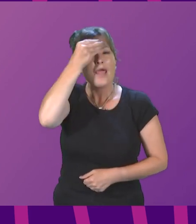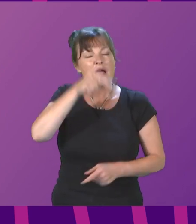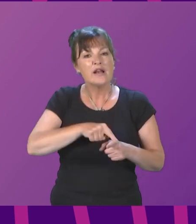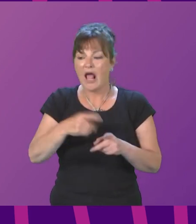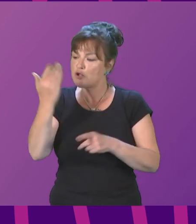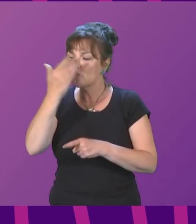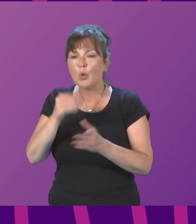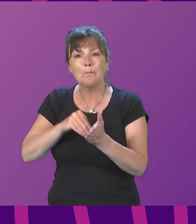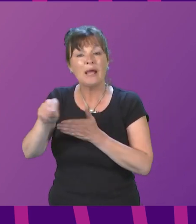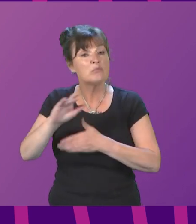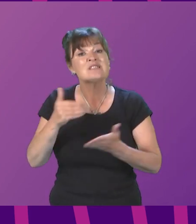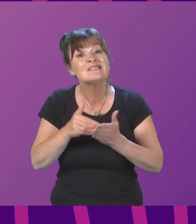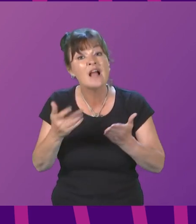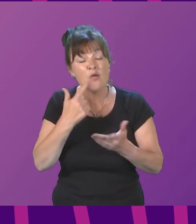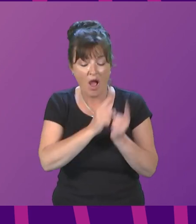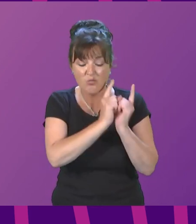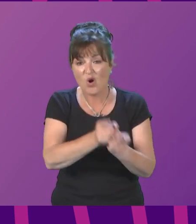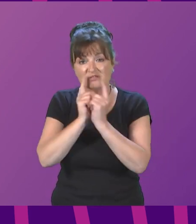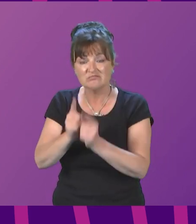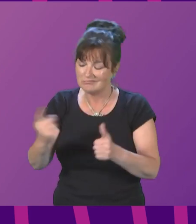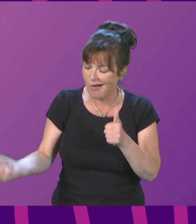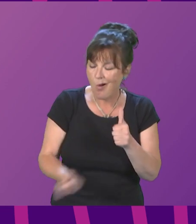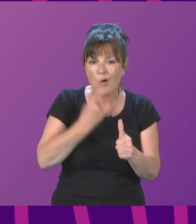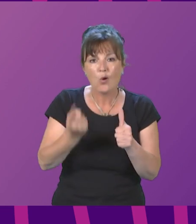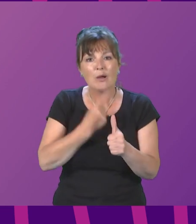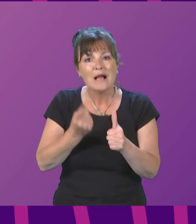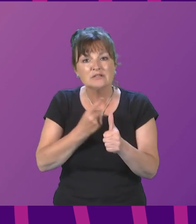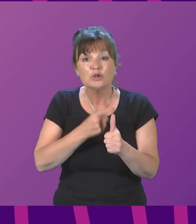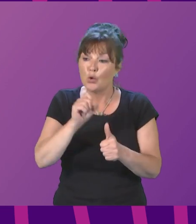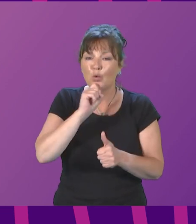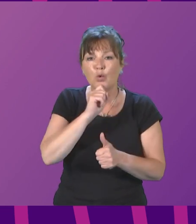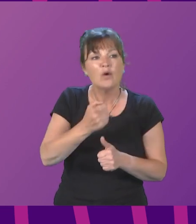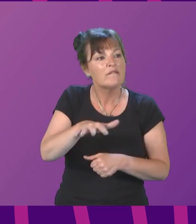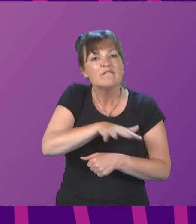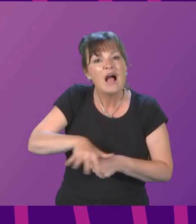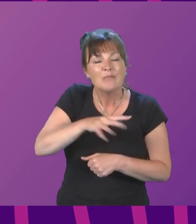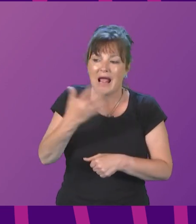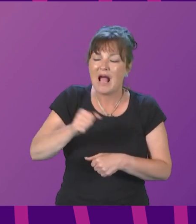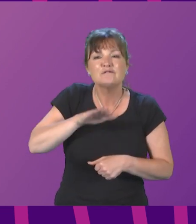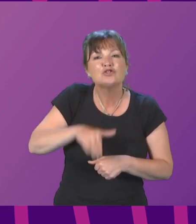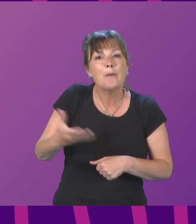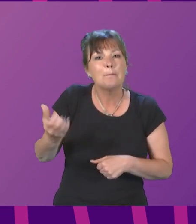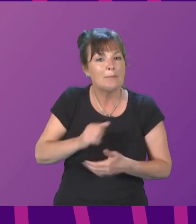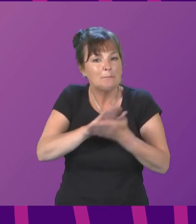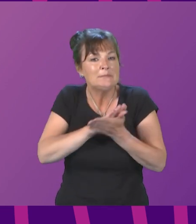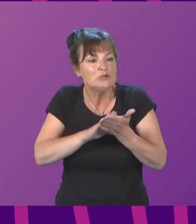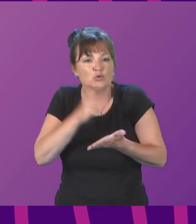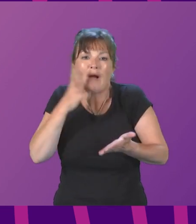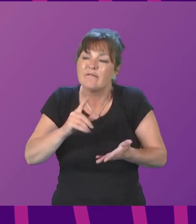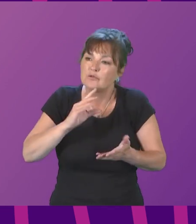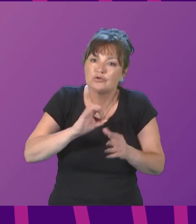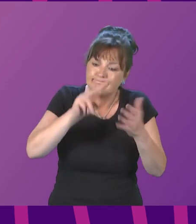be awarded automatically to families in receipt of the Scottish Child Payment without any need for a further application.